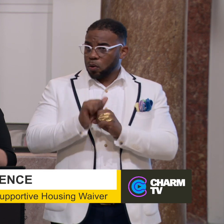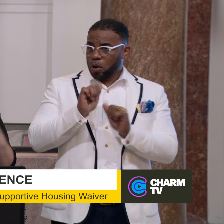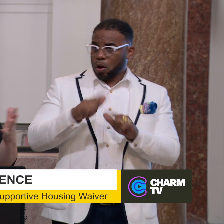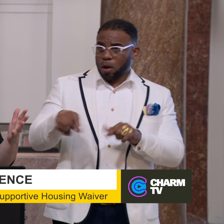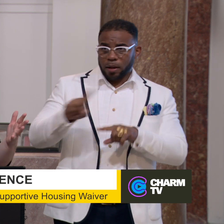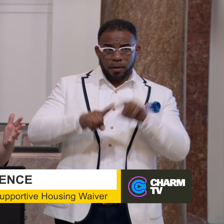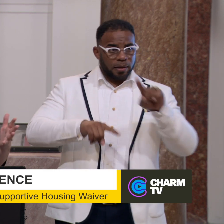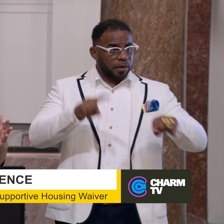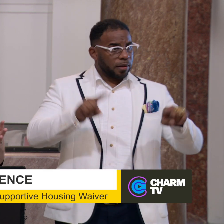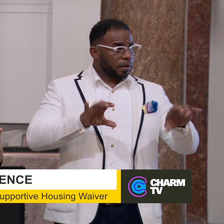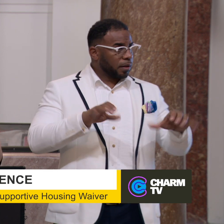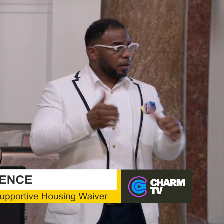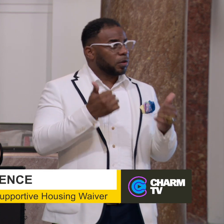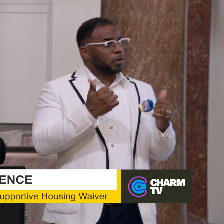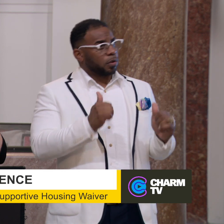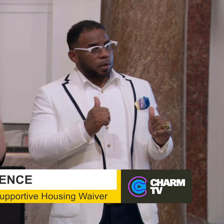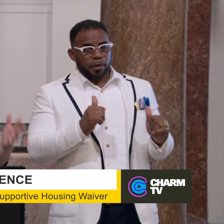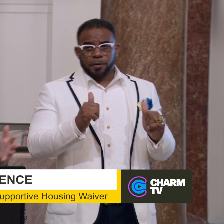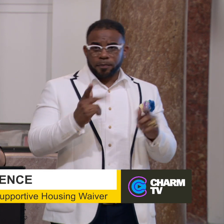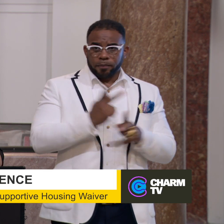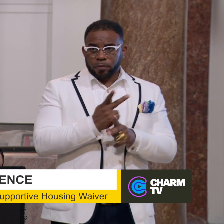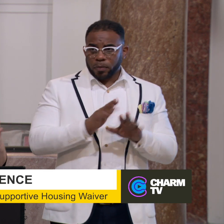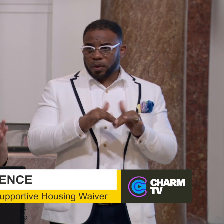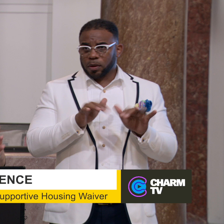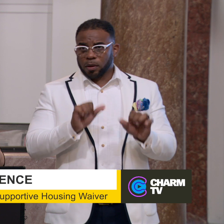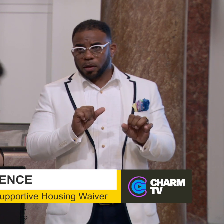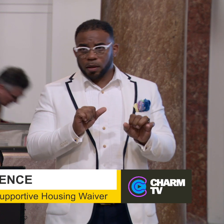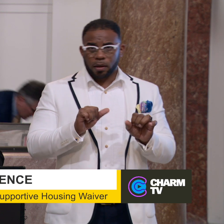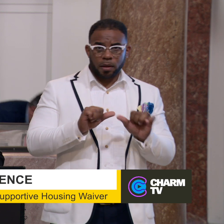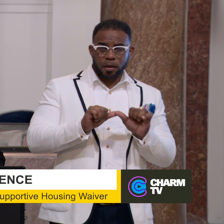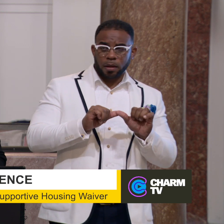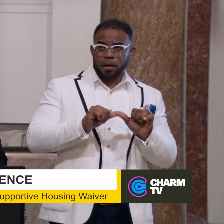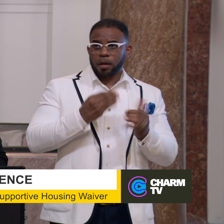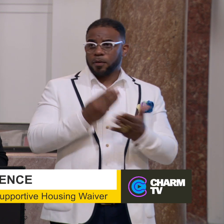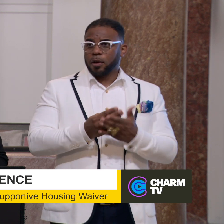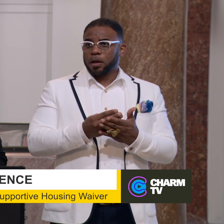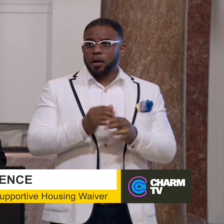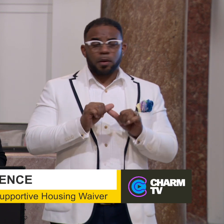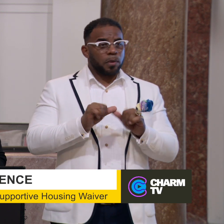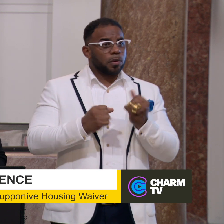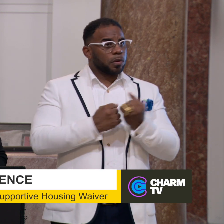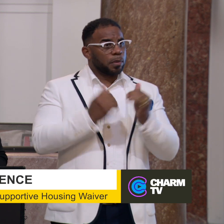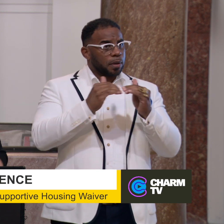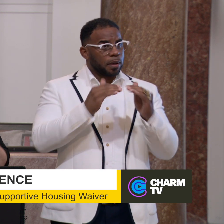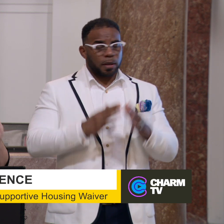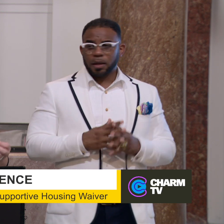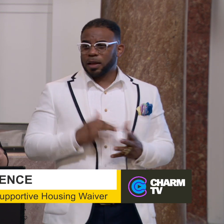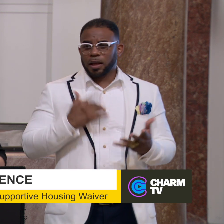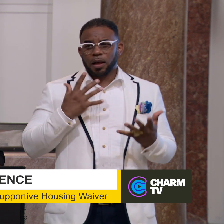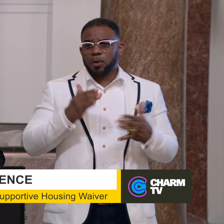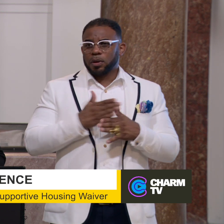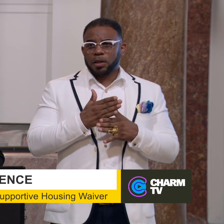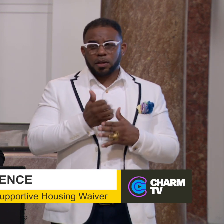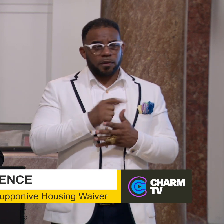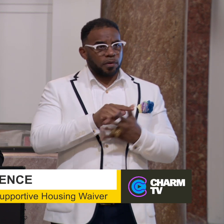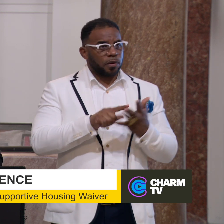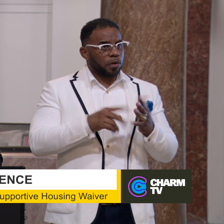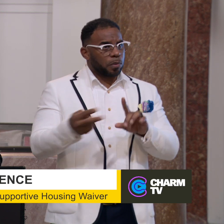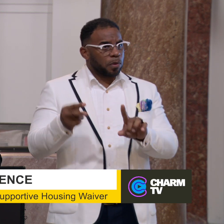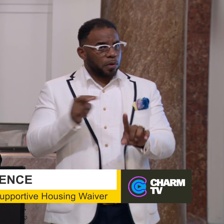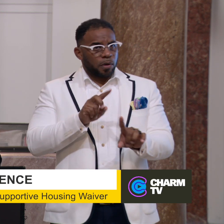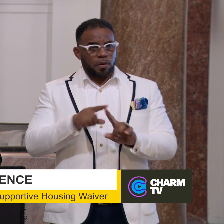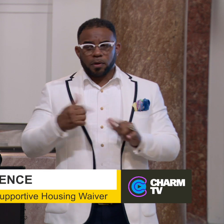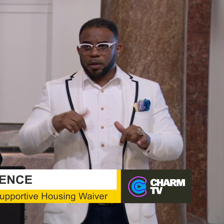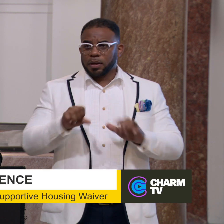all of these different entities to try and figure out how we could sustainably fund permanent supportive housing. And I just want to share a couple of perspectives